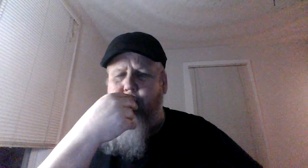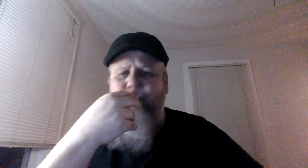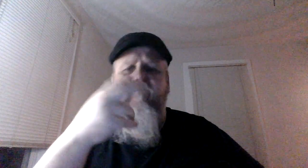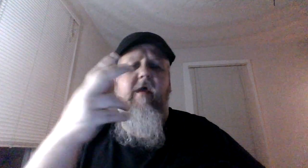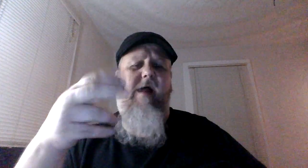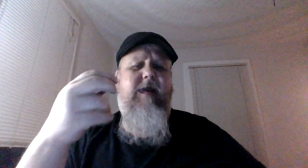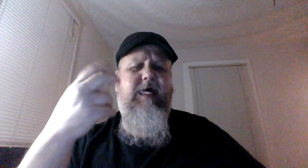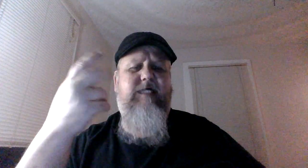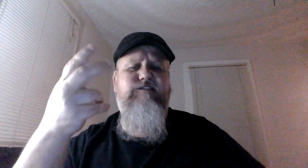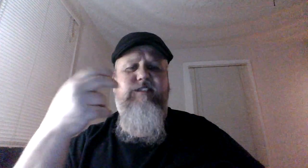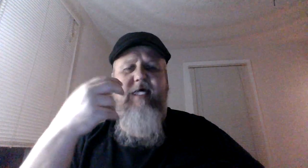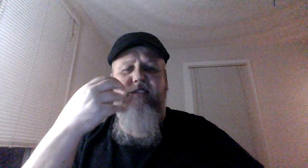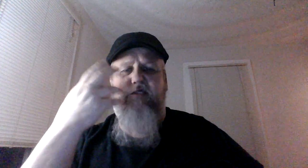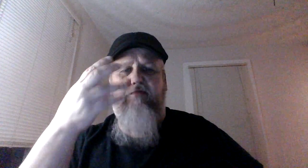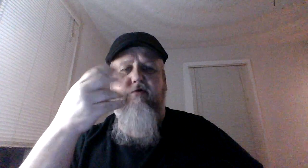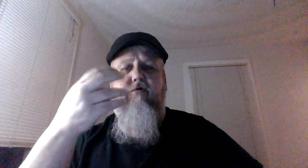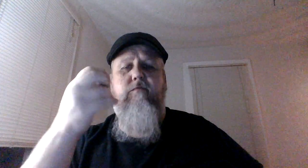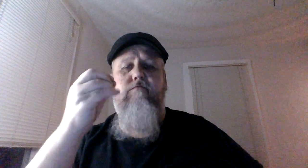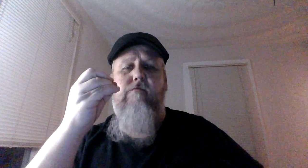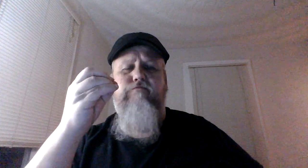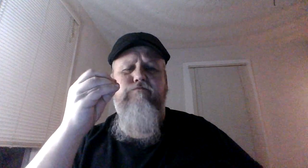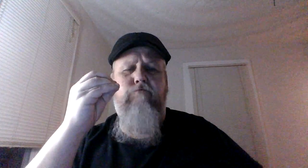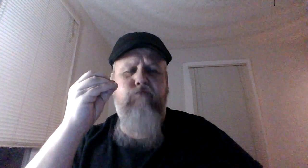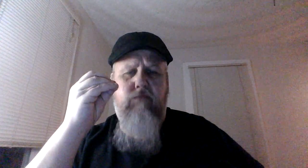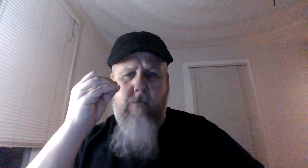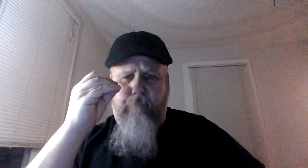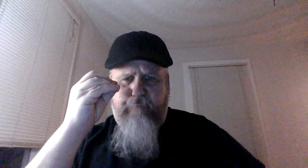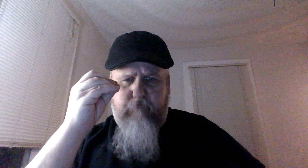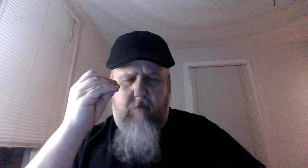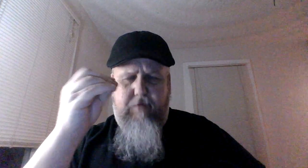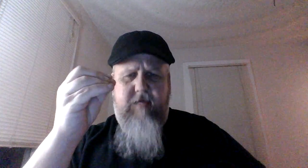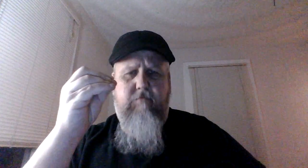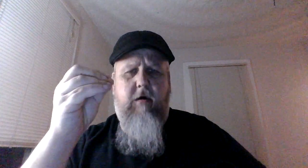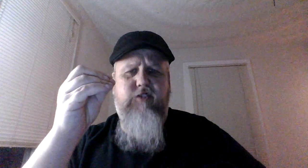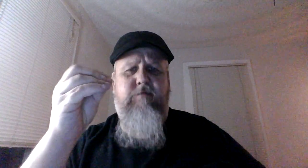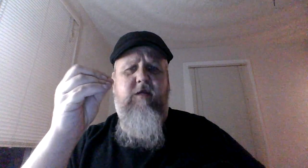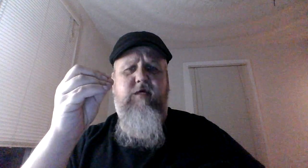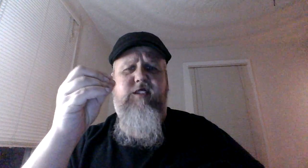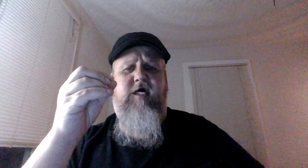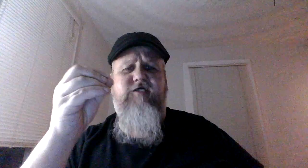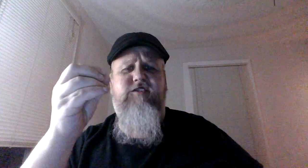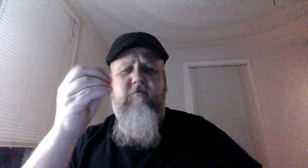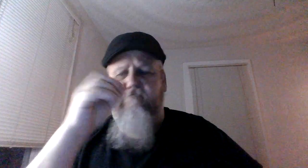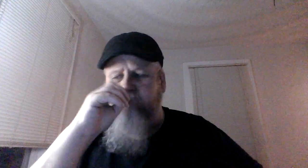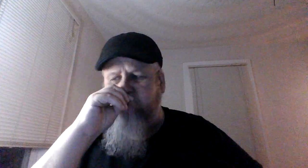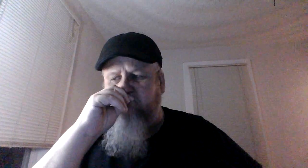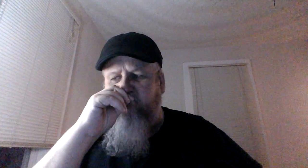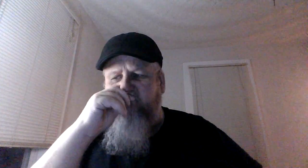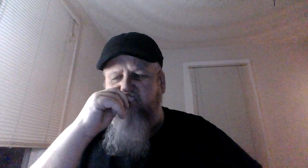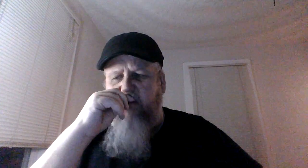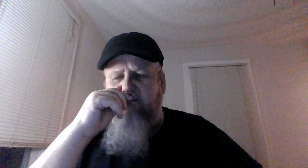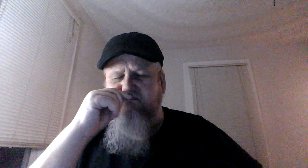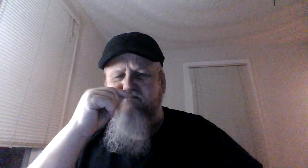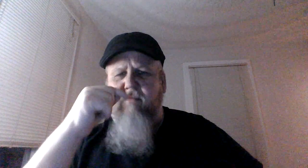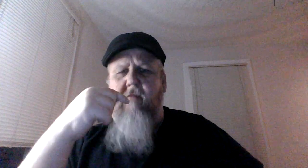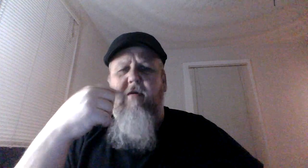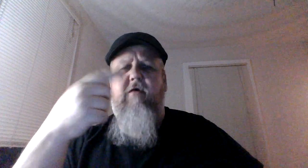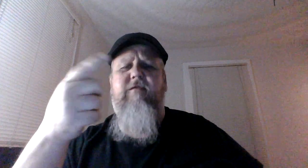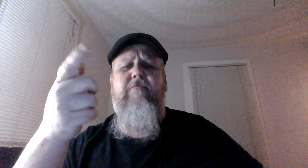it has to that typical peep marshmallow-y taste but on the